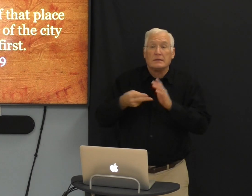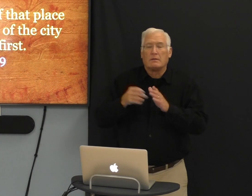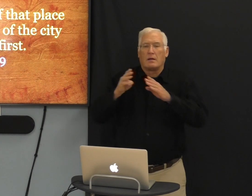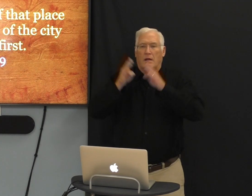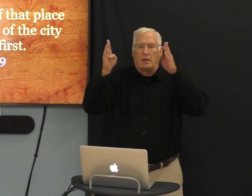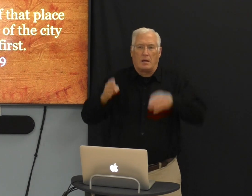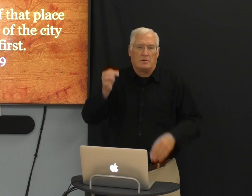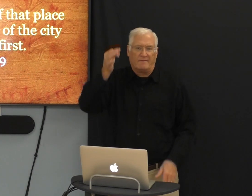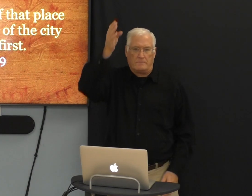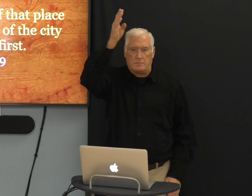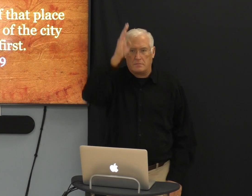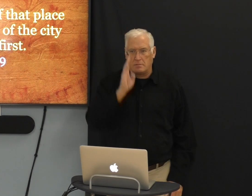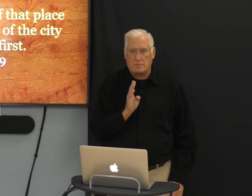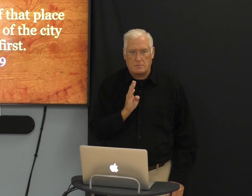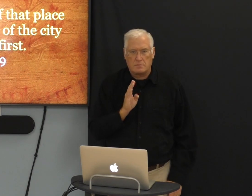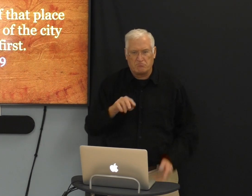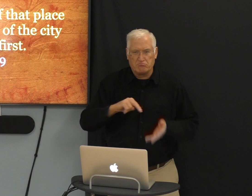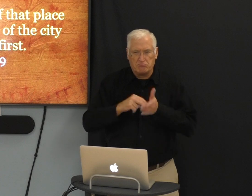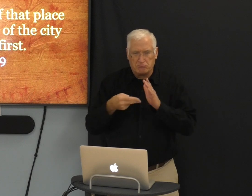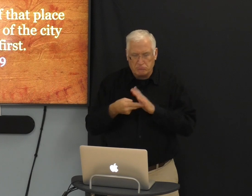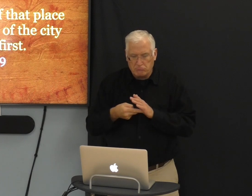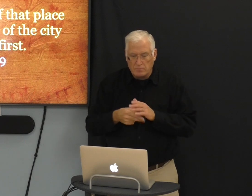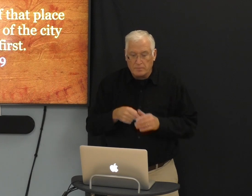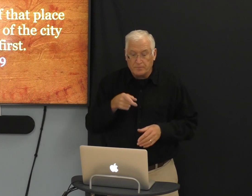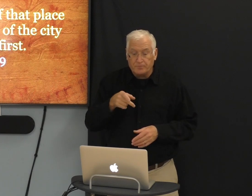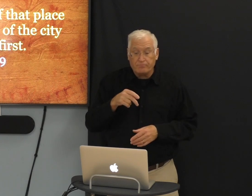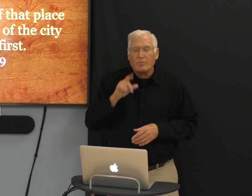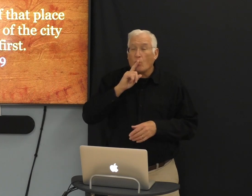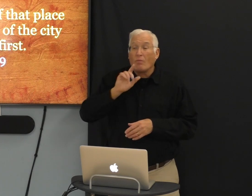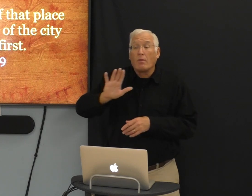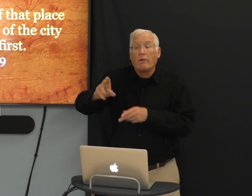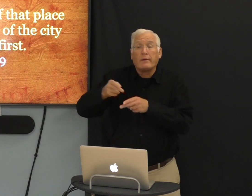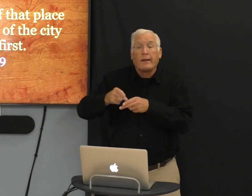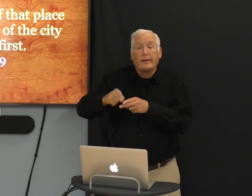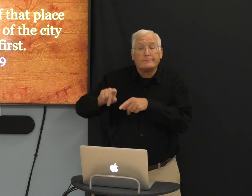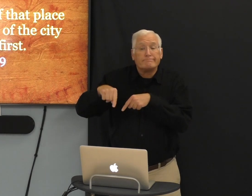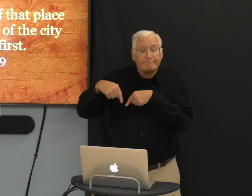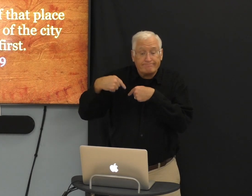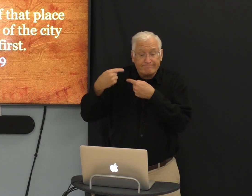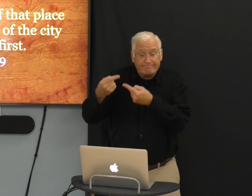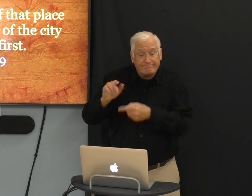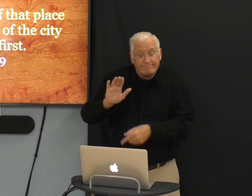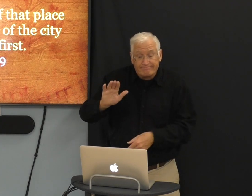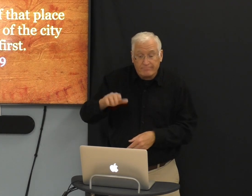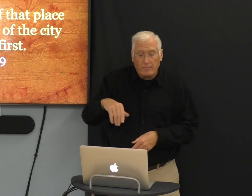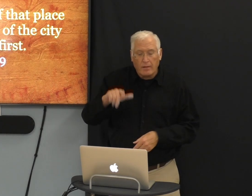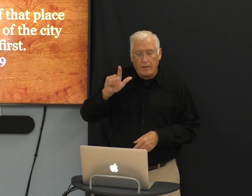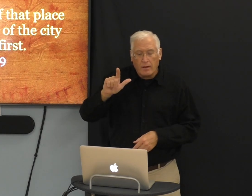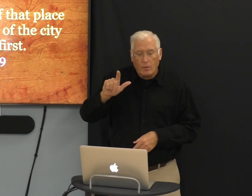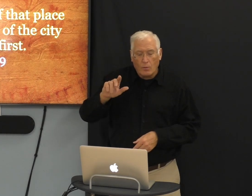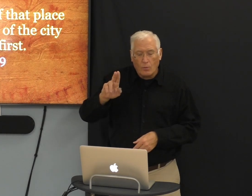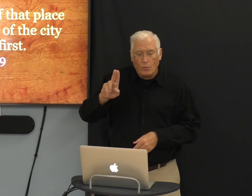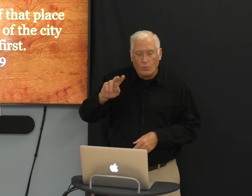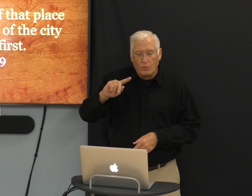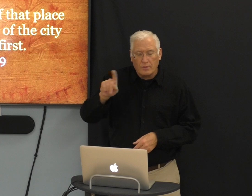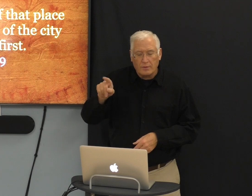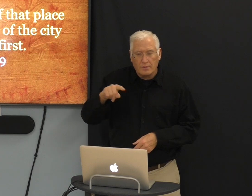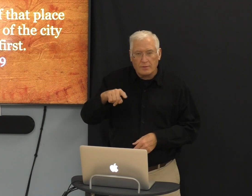Meaning, the house of God is what the word Bethel means. But the name of the city was Luz,